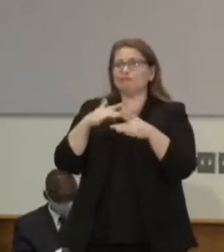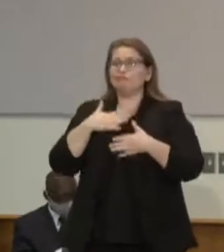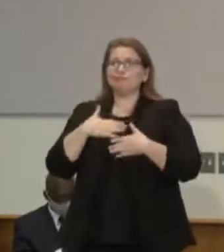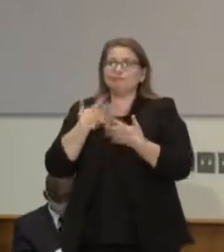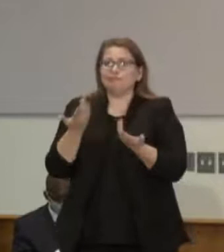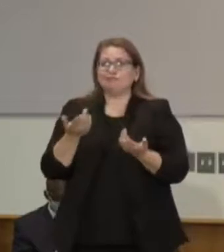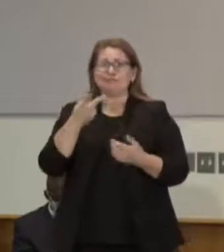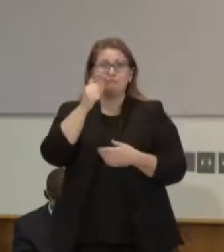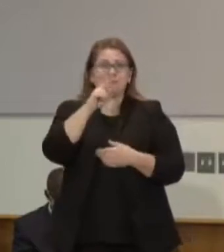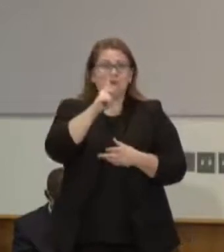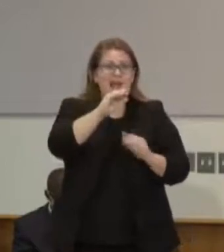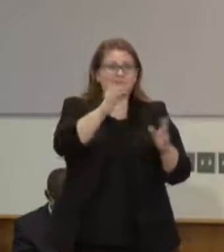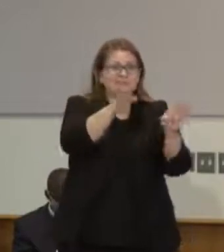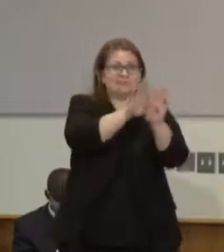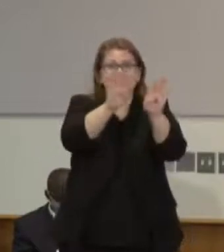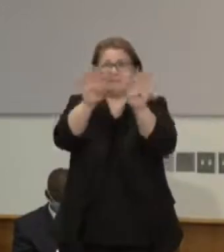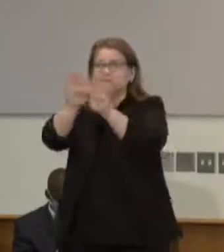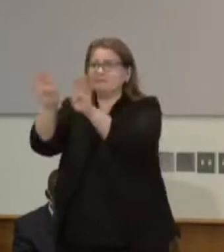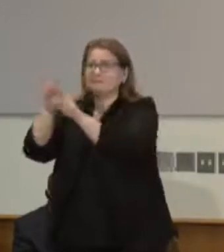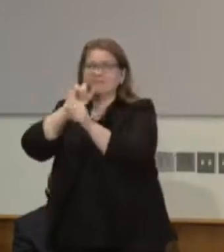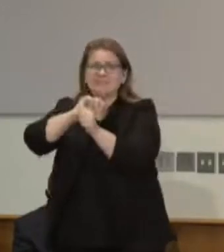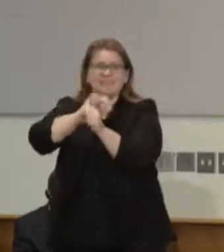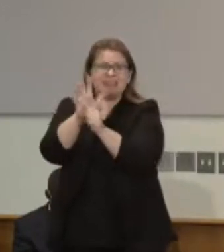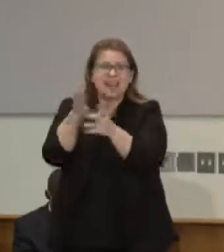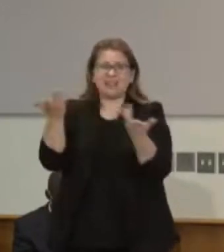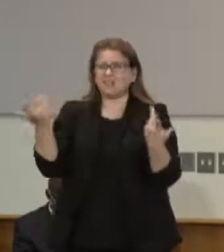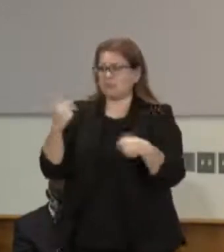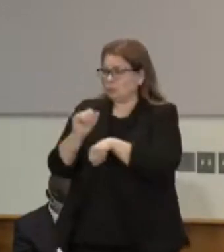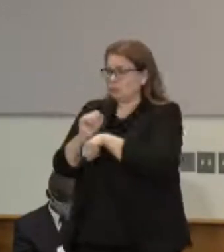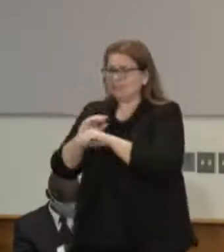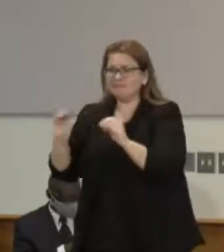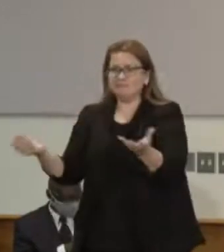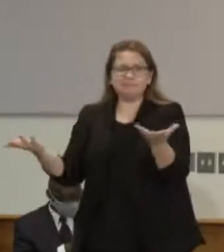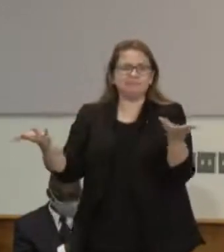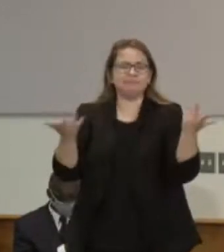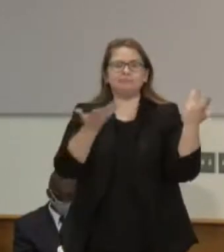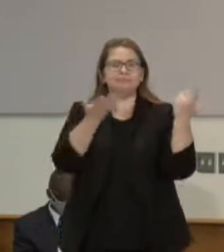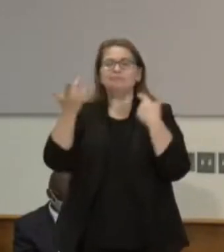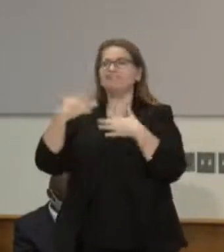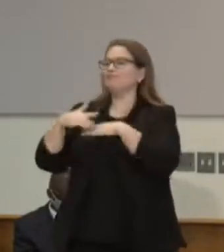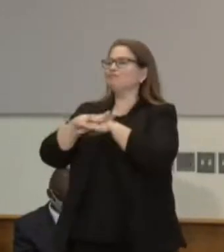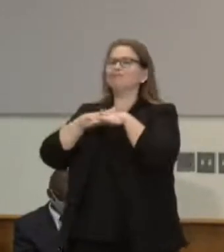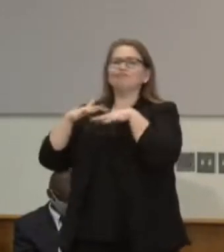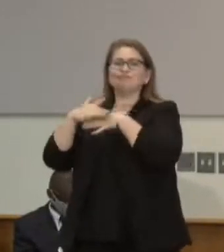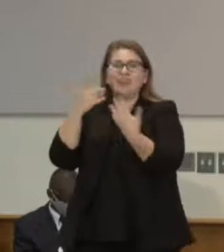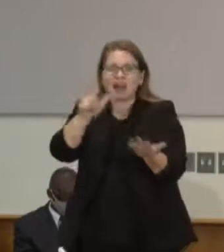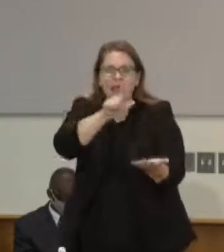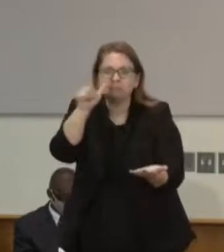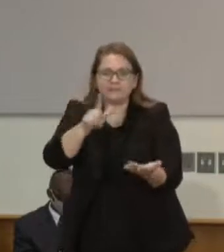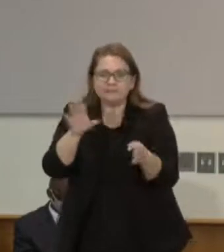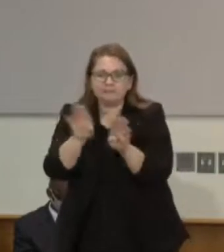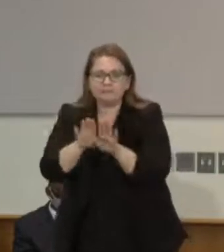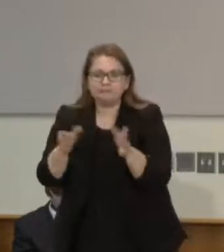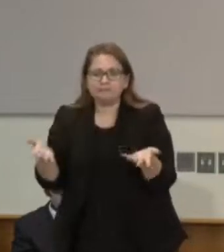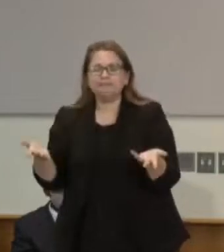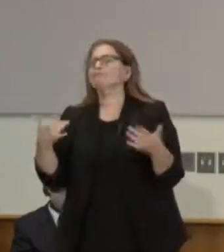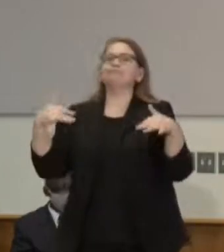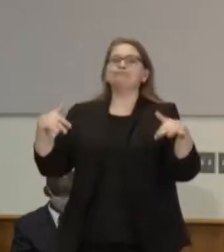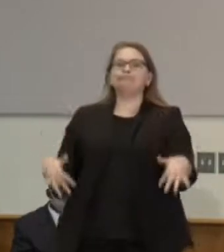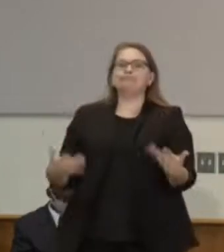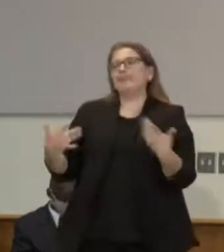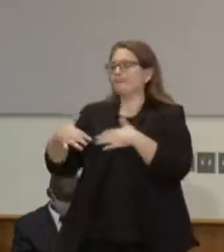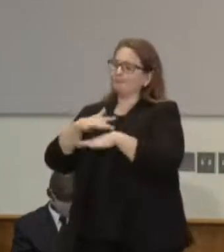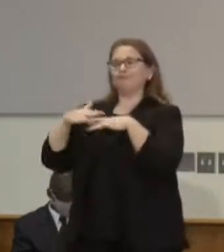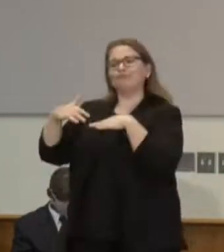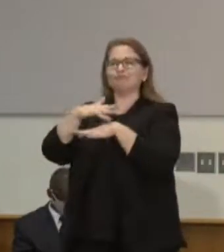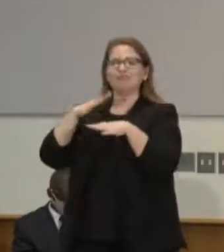We don't create jobs and opportunities. Closing, you know, libraries, hours are cut in half. They have nothing to do. They're hanging